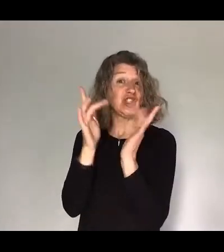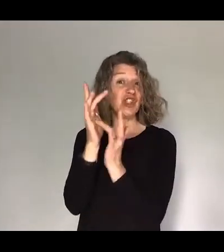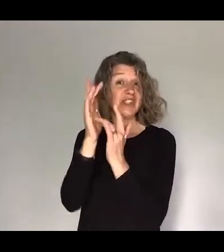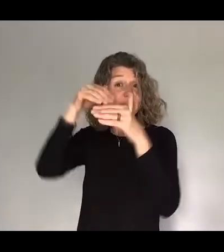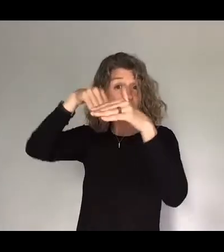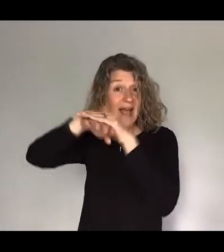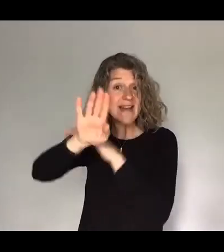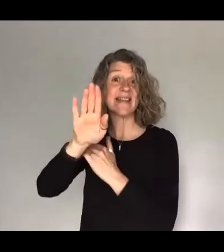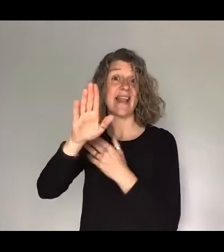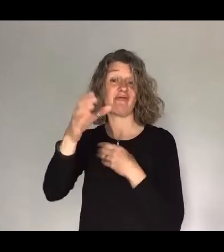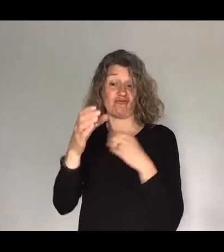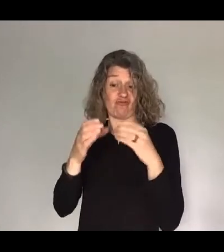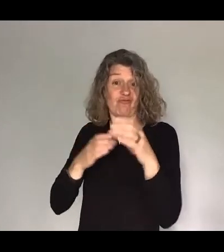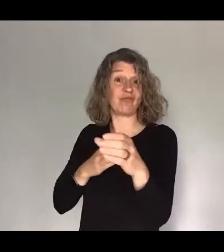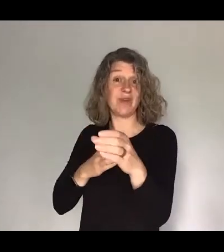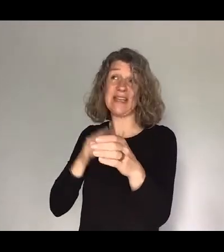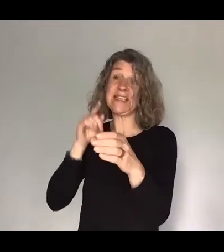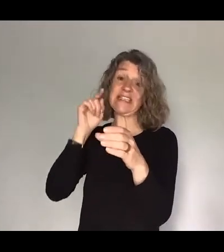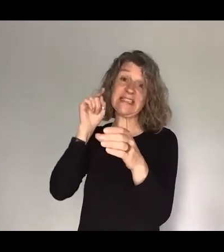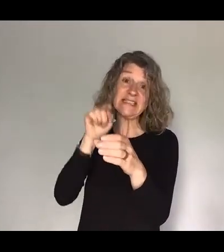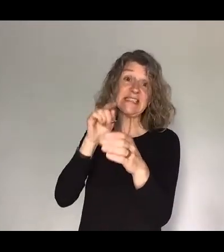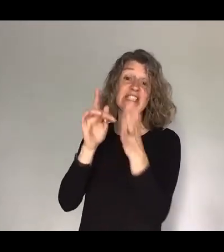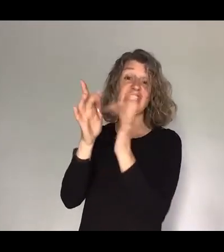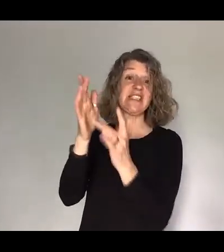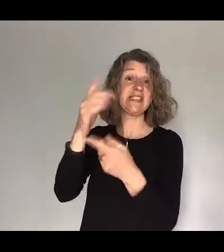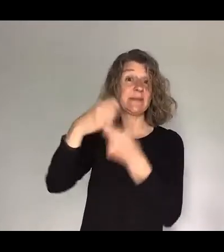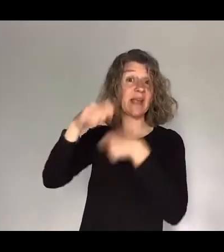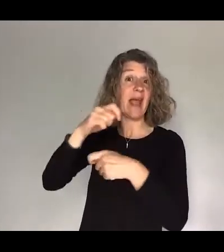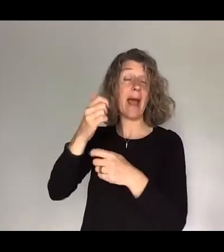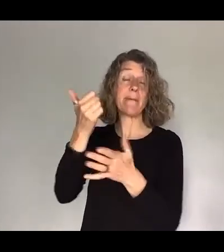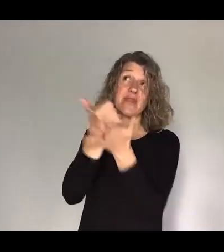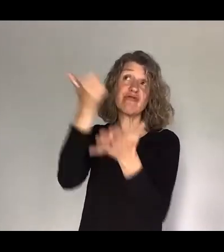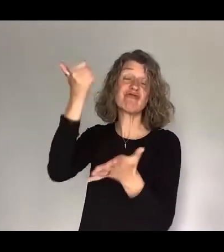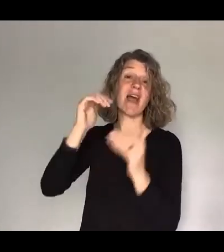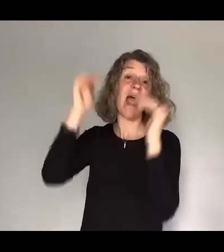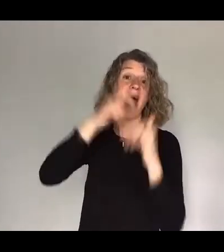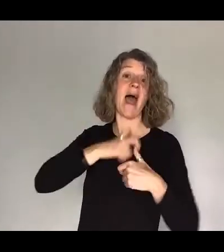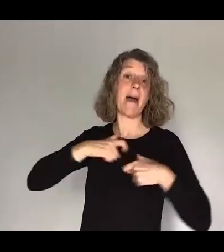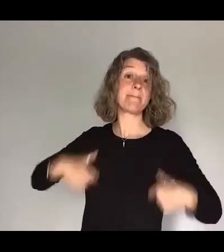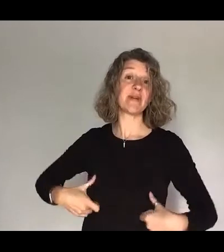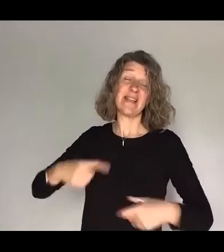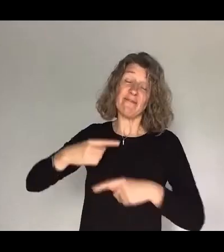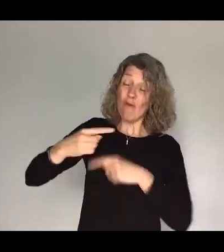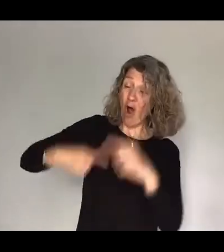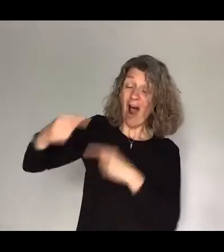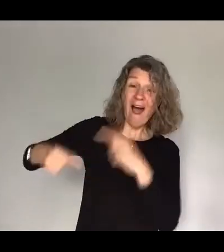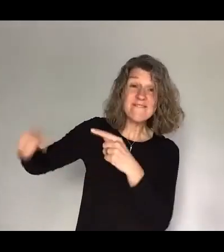became the great high priest forever and we were given the Holy Spirit who gives us access